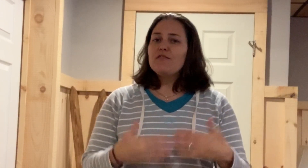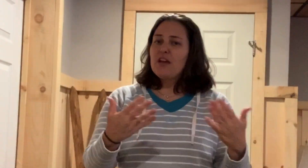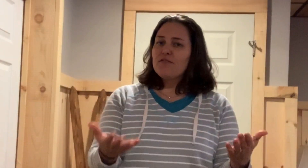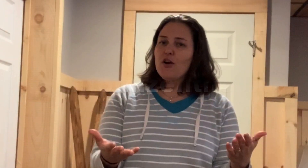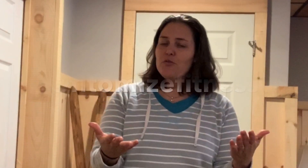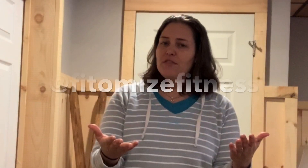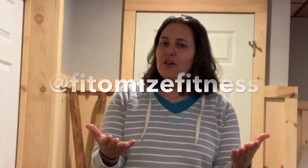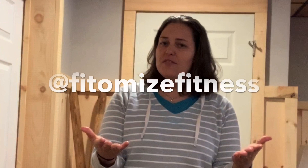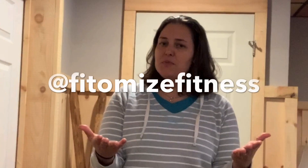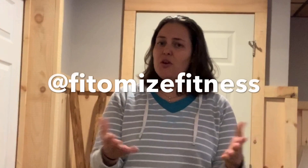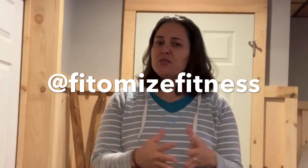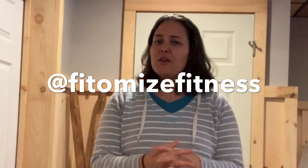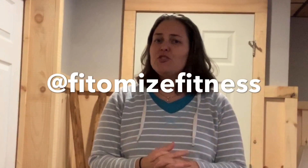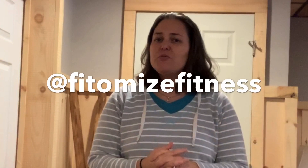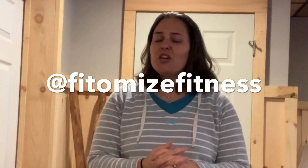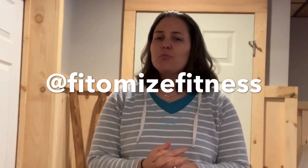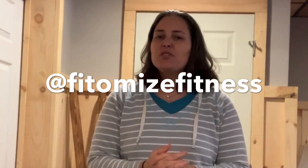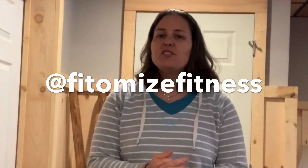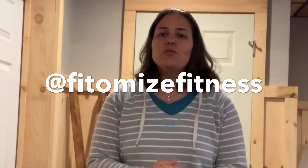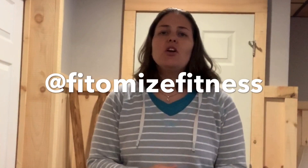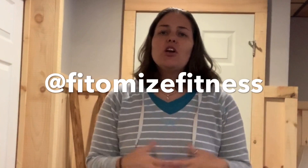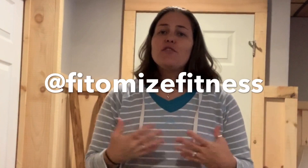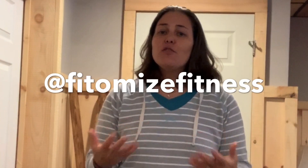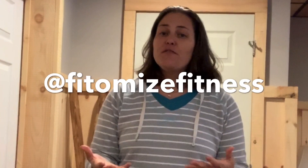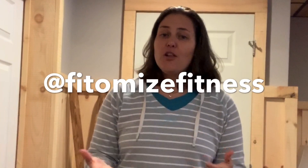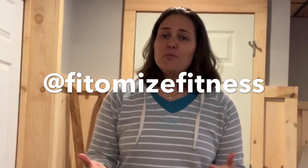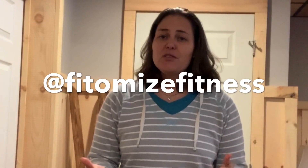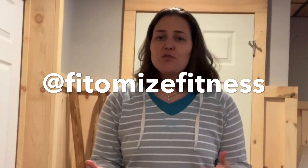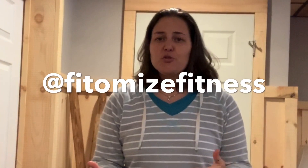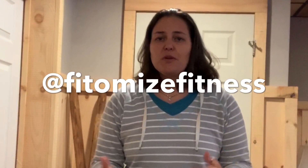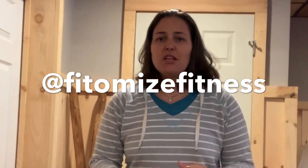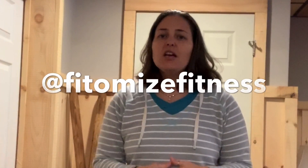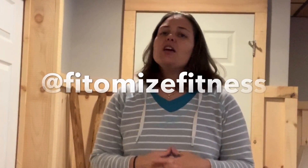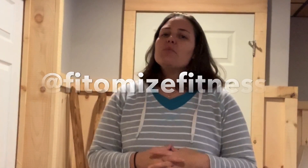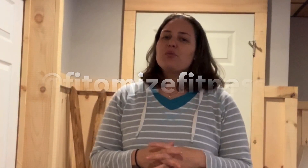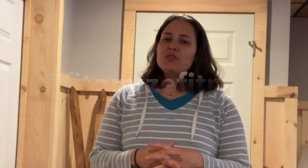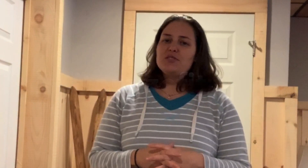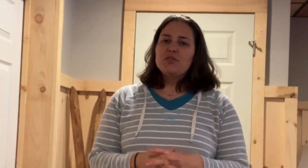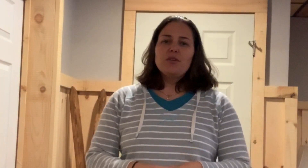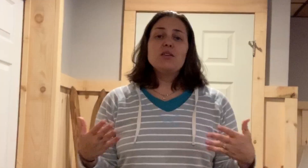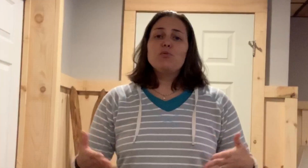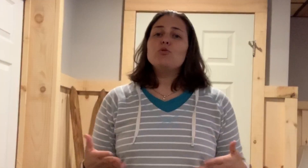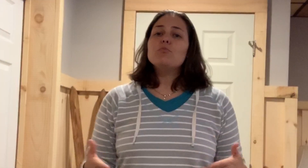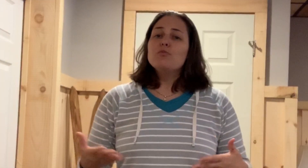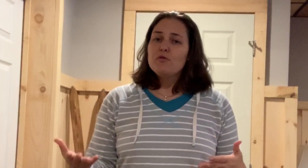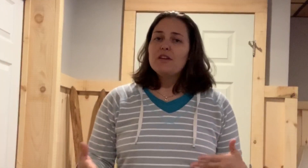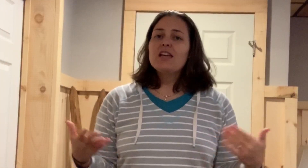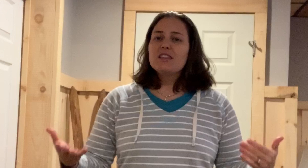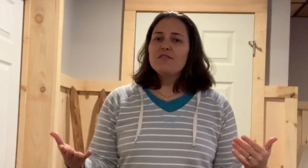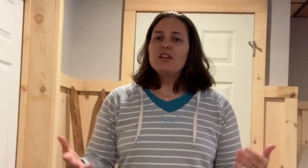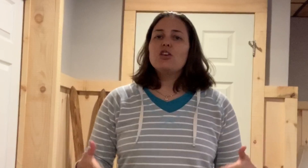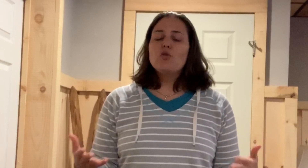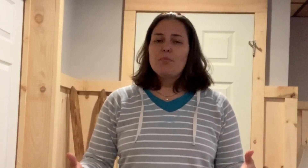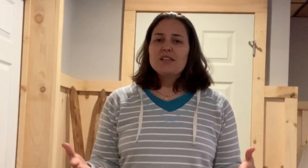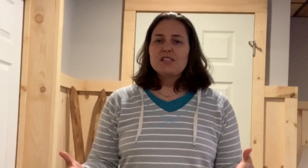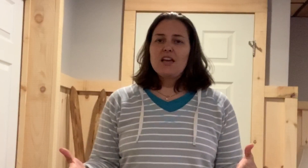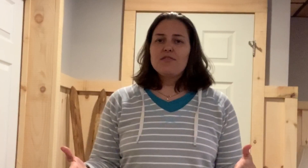If you haven't followed, if you haven't subscribed to my YouTube channel, please do. If you don't follow me on social media, please do. Keep you moving and living your best life.